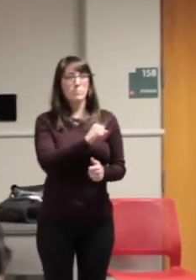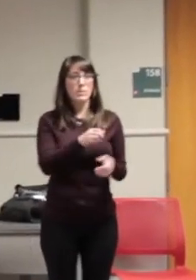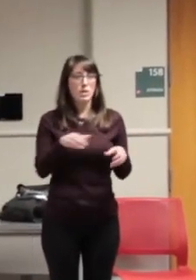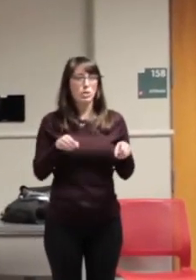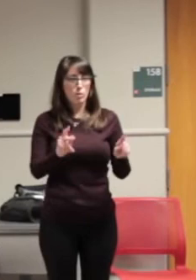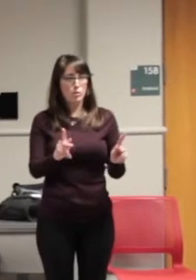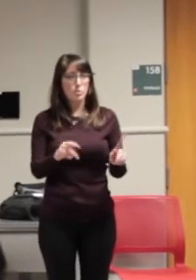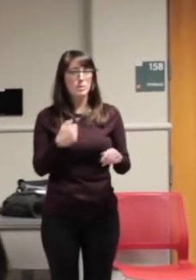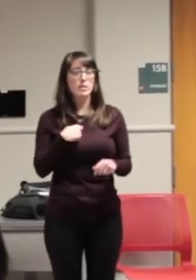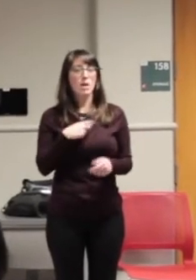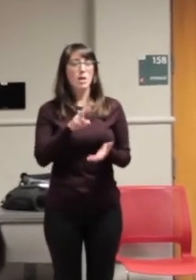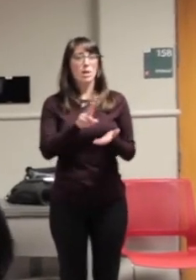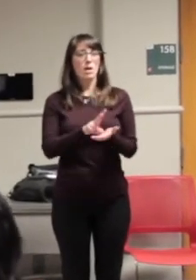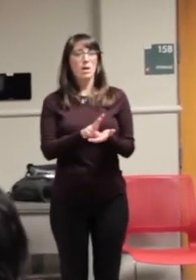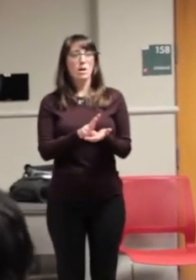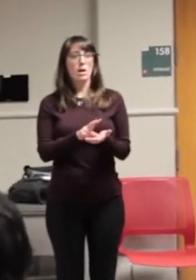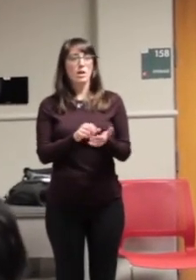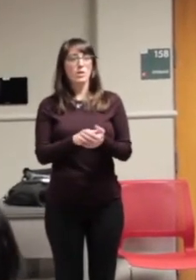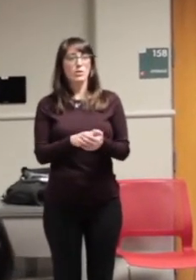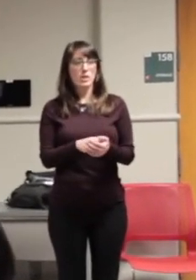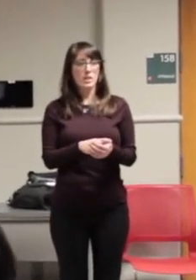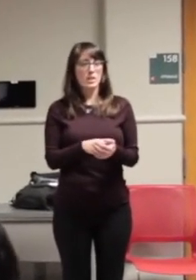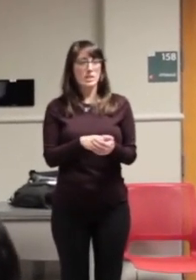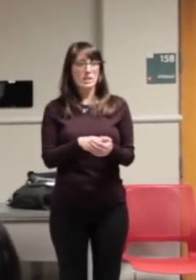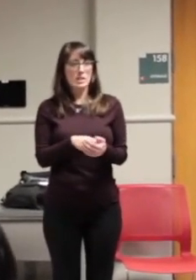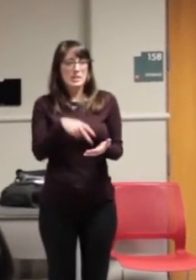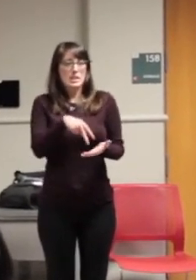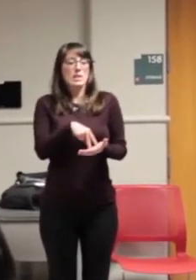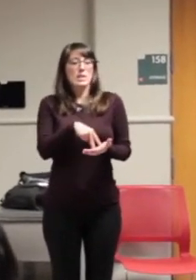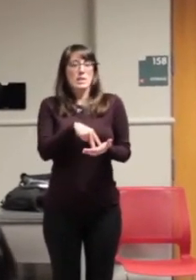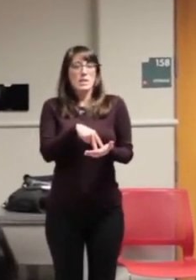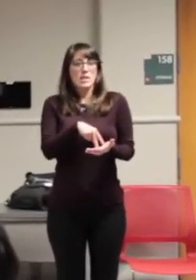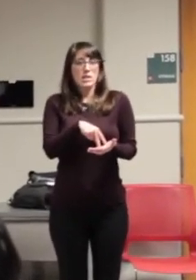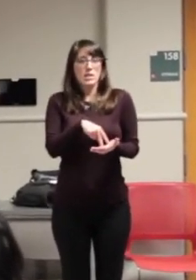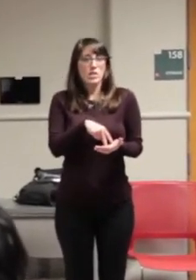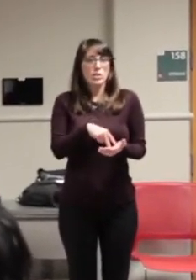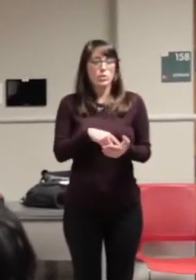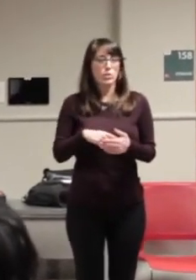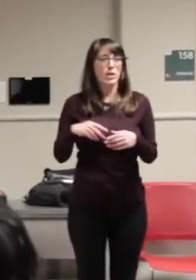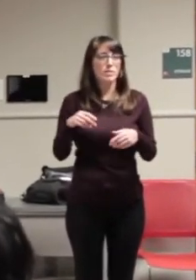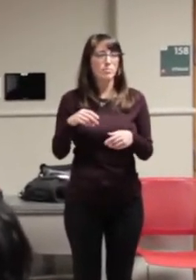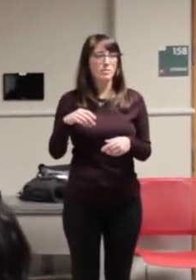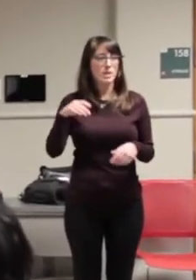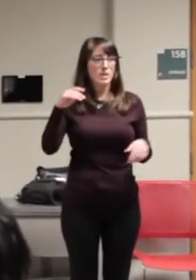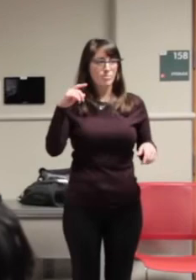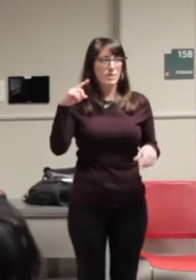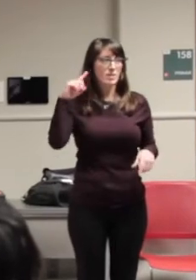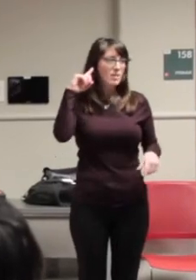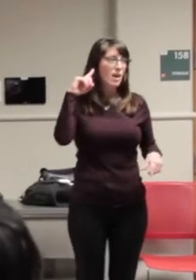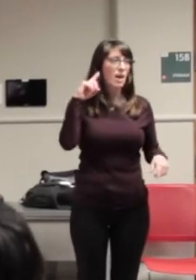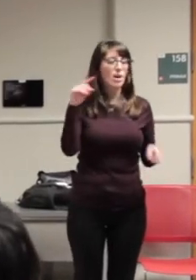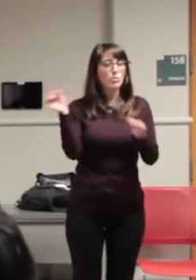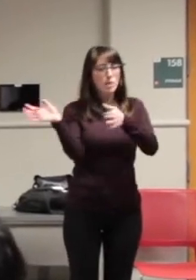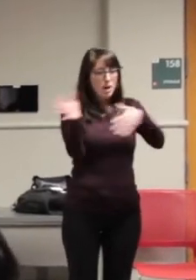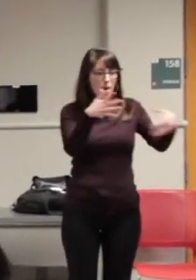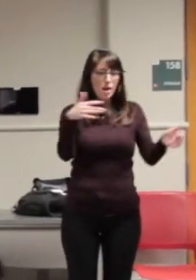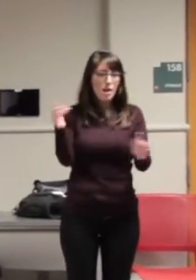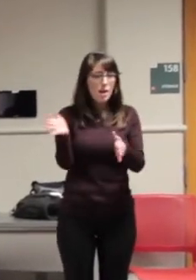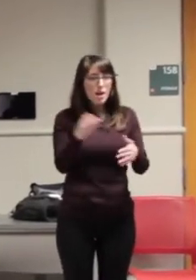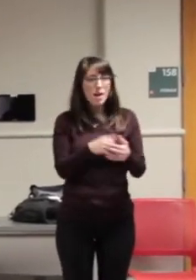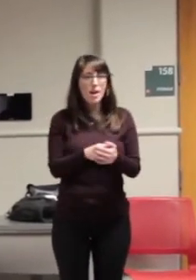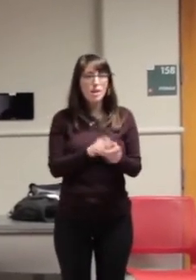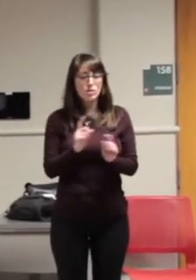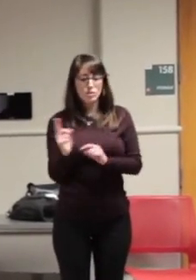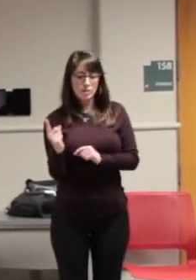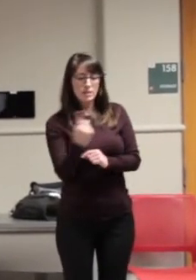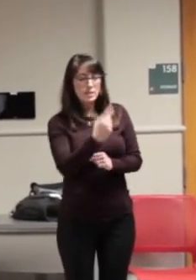perfectly still at the speed of light, aloft on sound and air, chasing sleep around a tree of ideas,